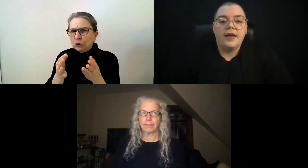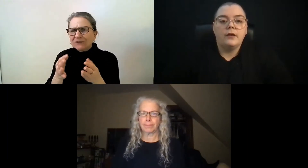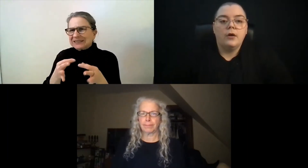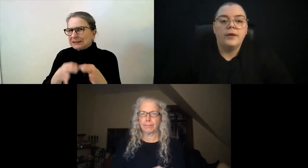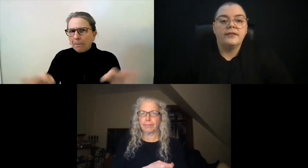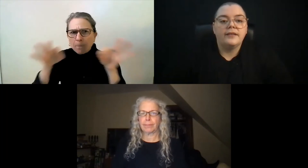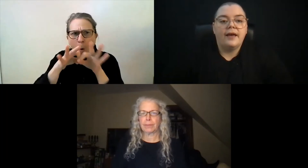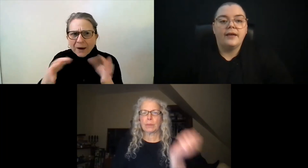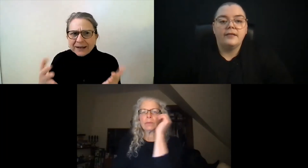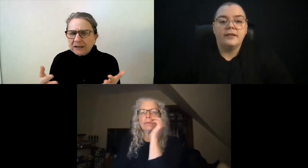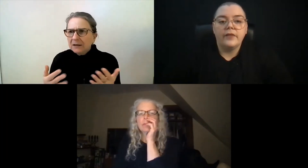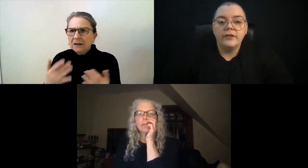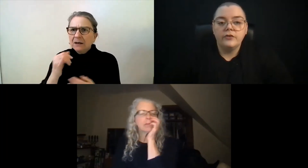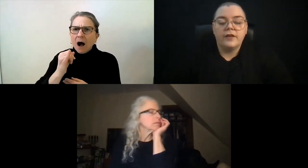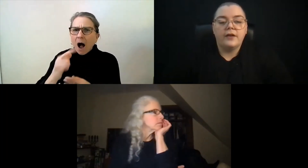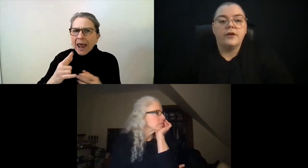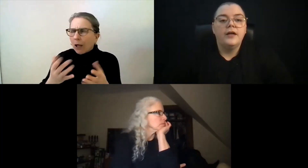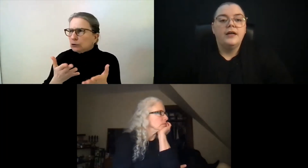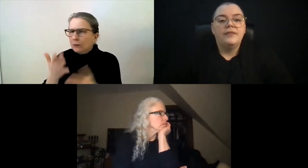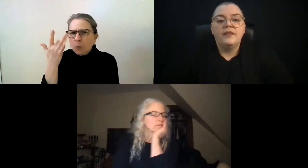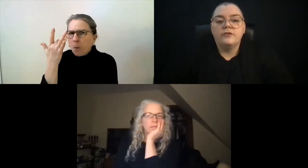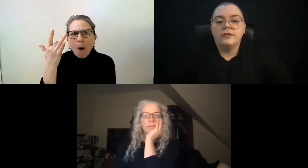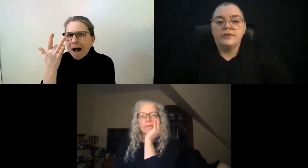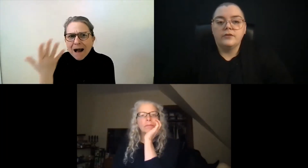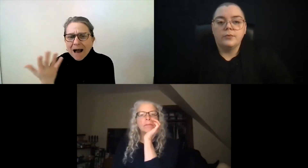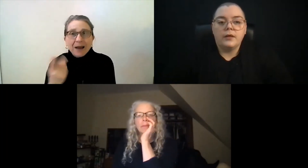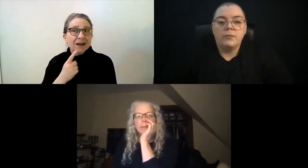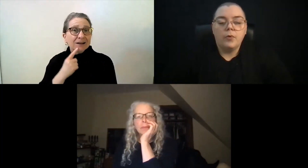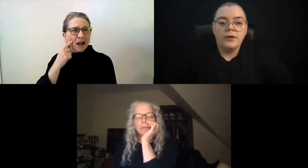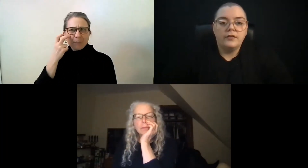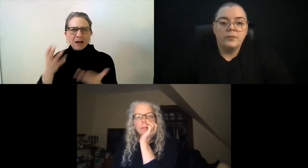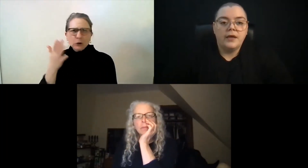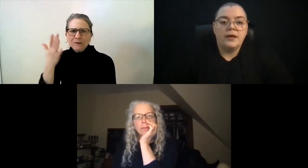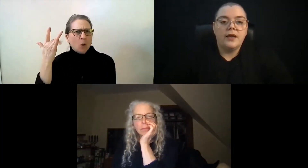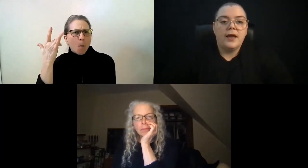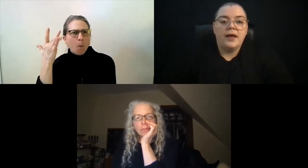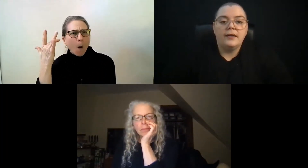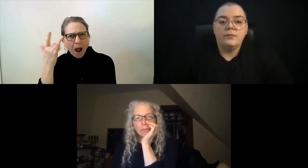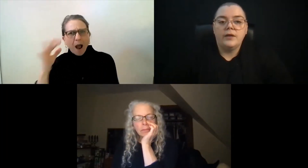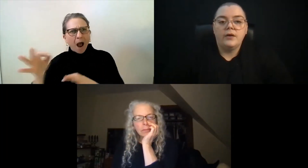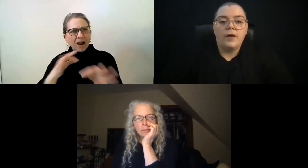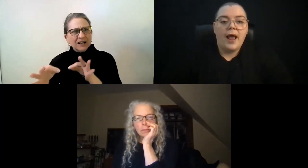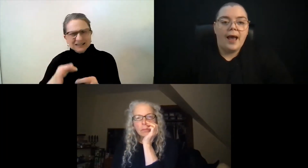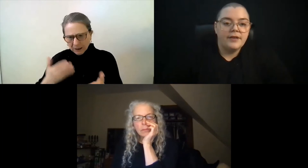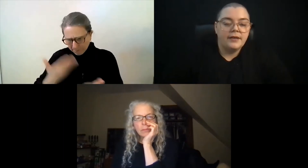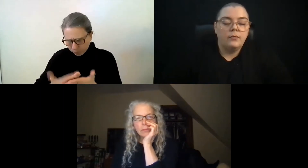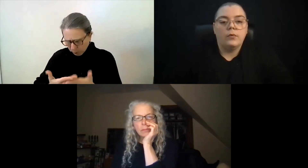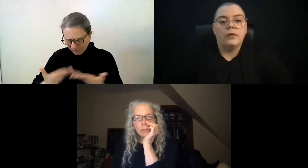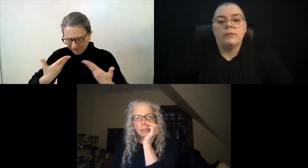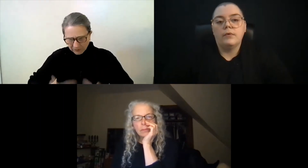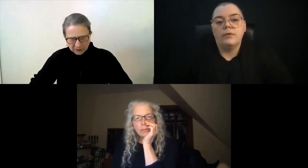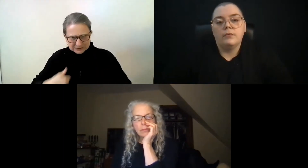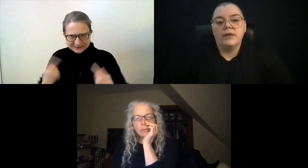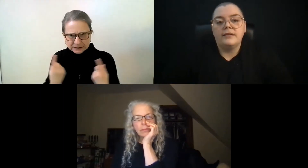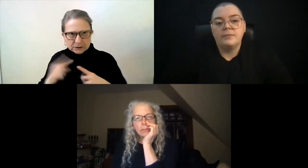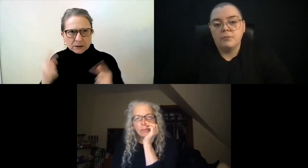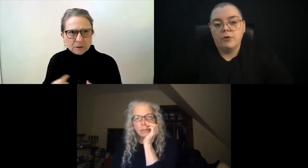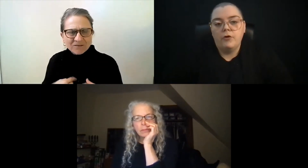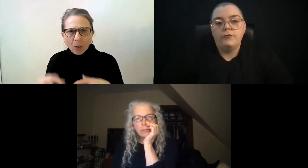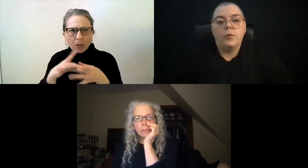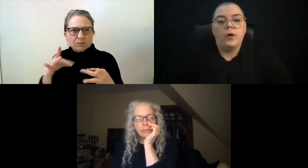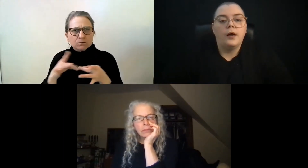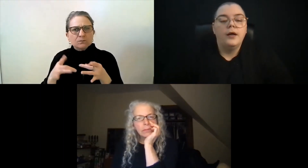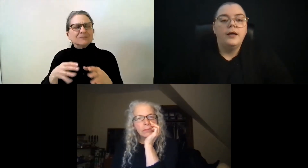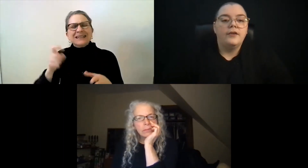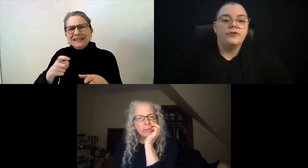can then go in and say to their legislator, this service is really important to me and we don't have it or we need to be